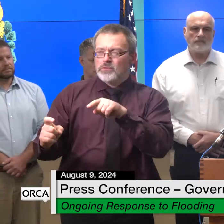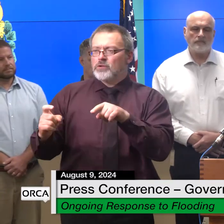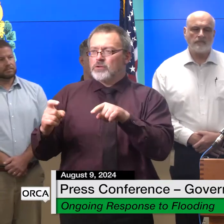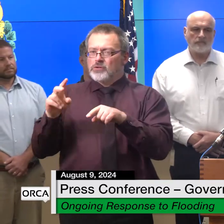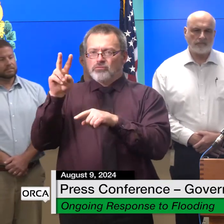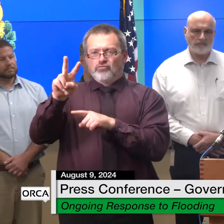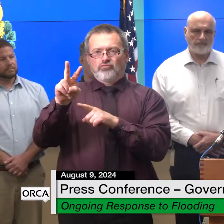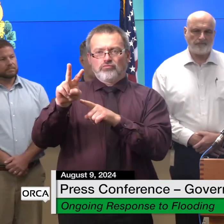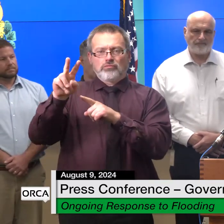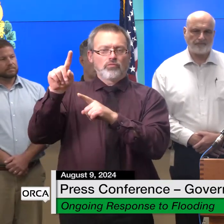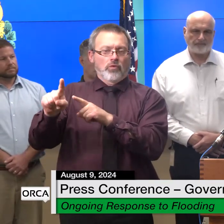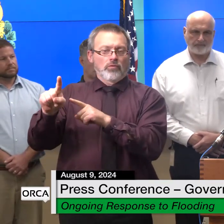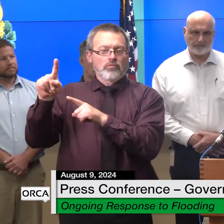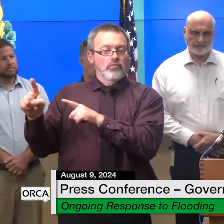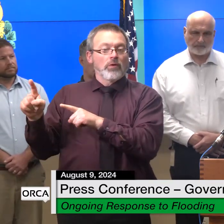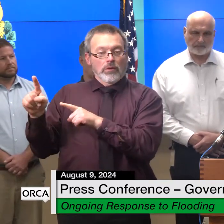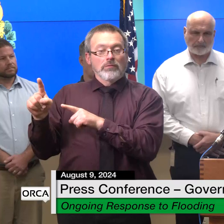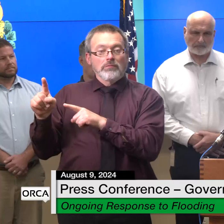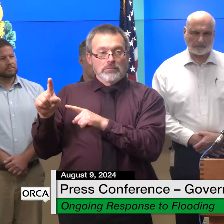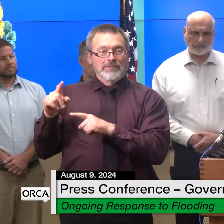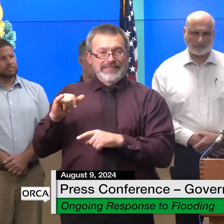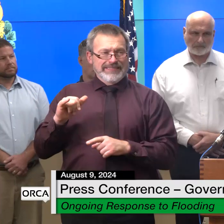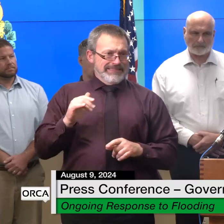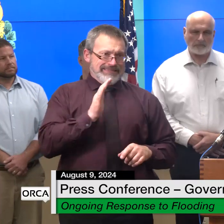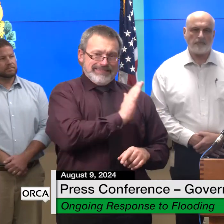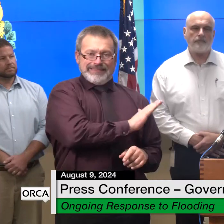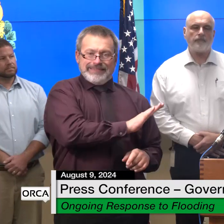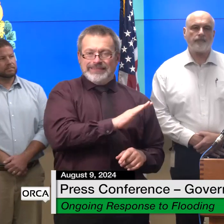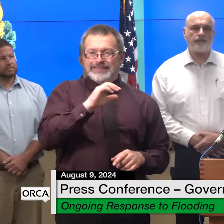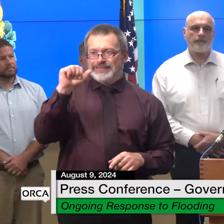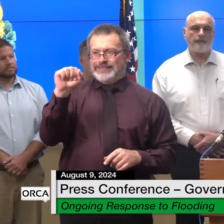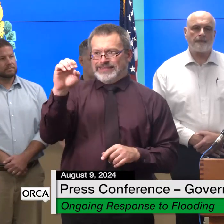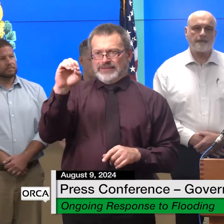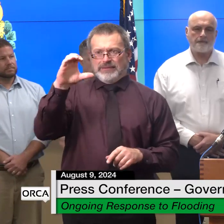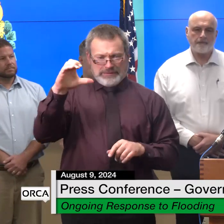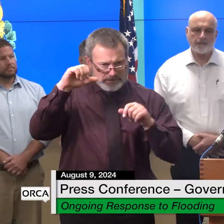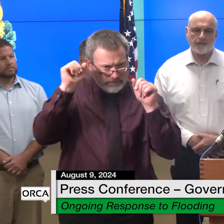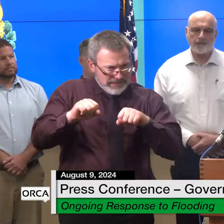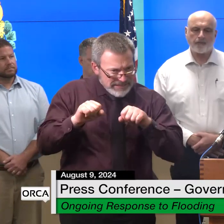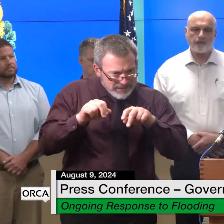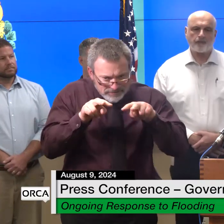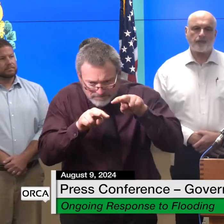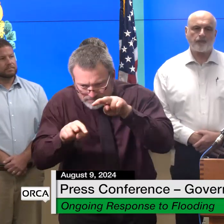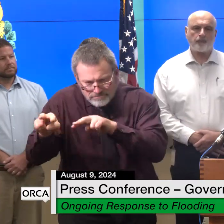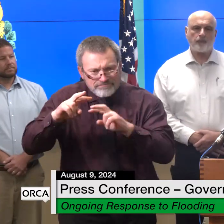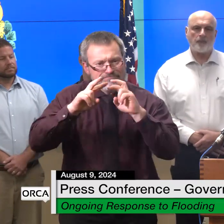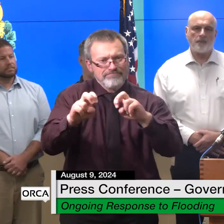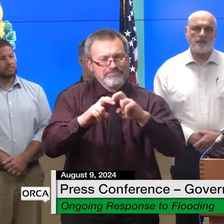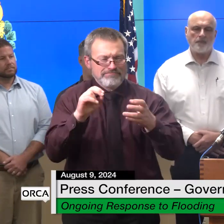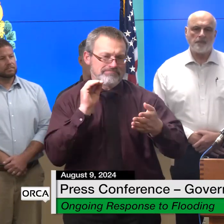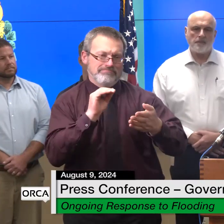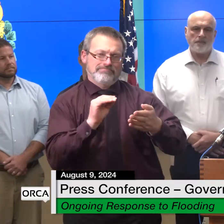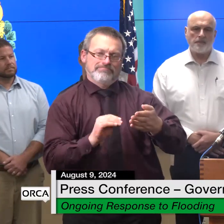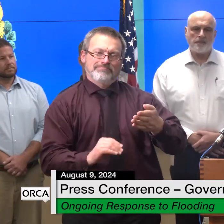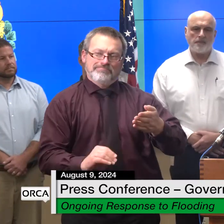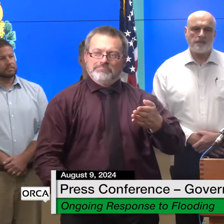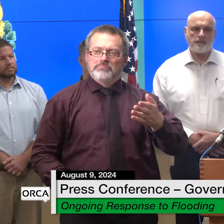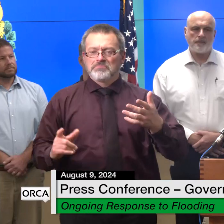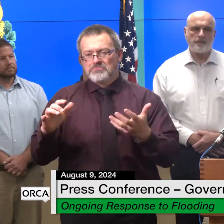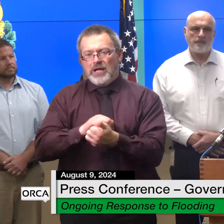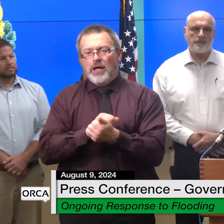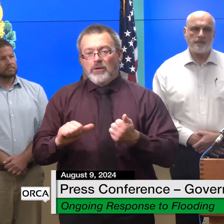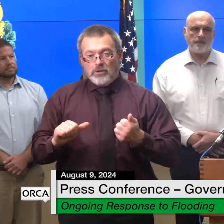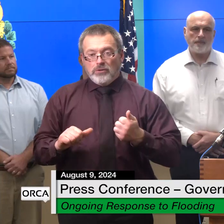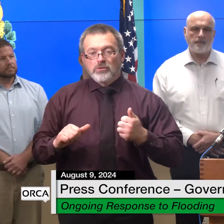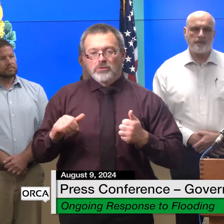accurate assessment of the damage across the state every report helps us move closer to